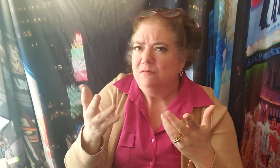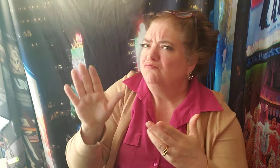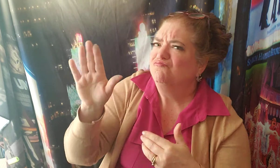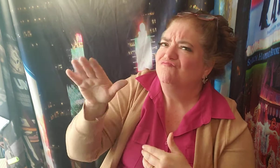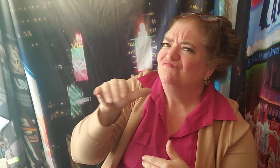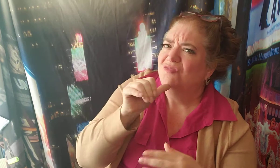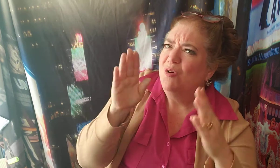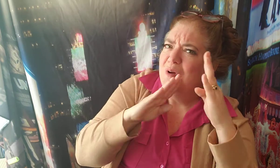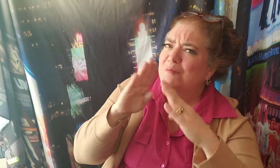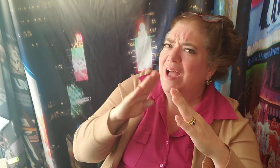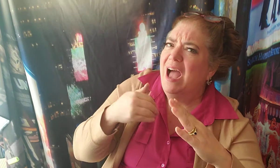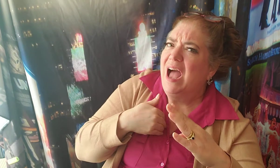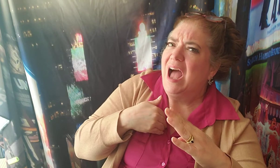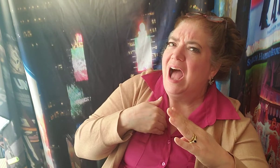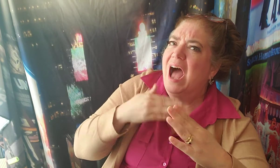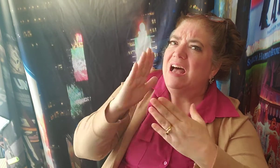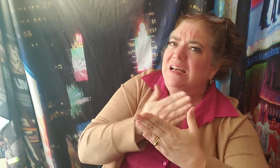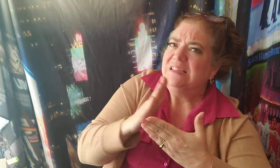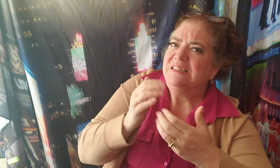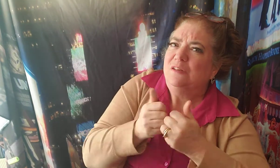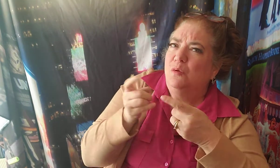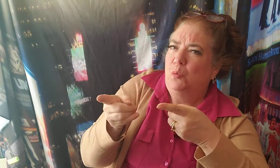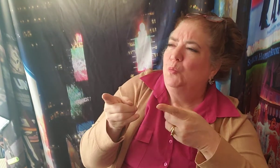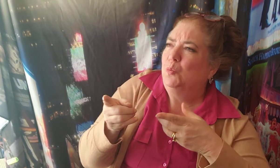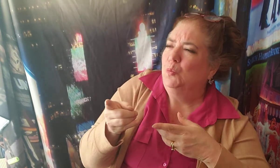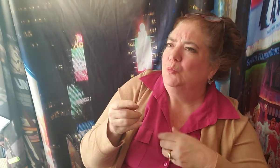don't worry about that. I'll throw them to you.